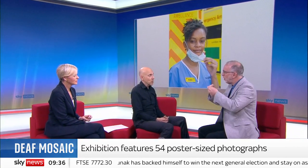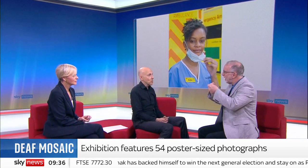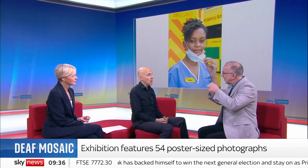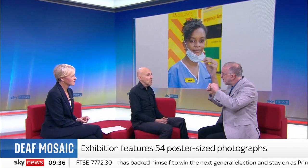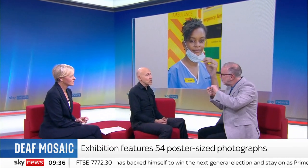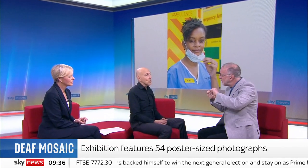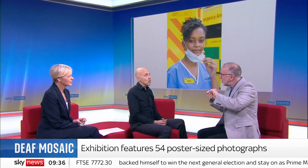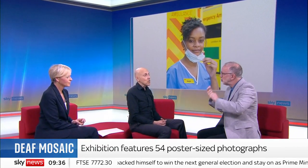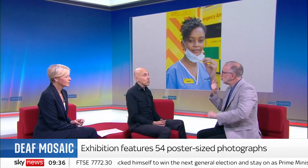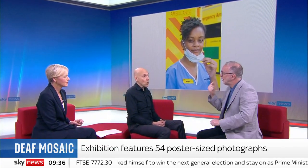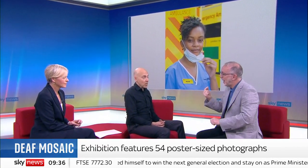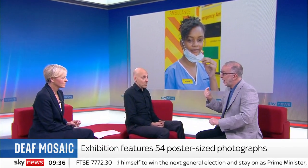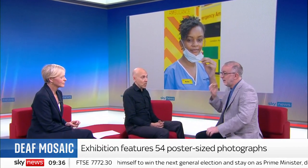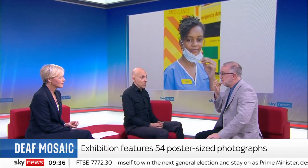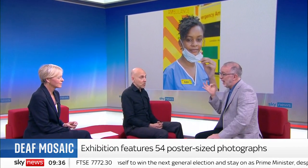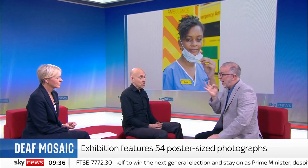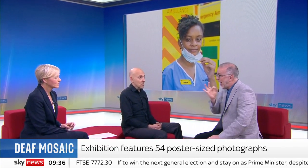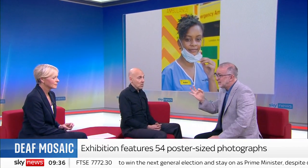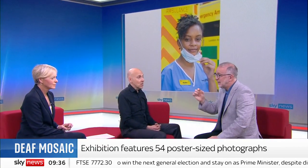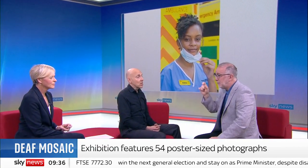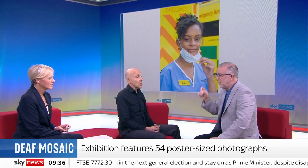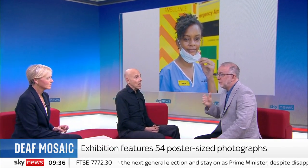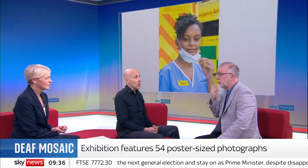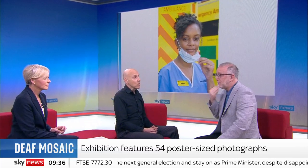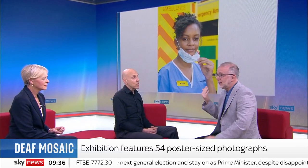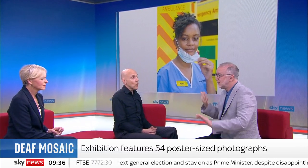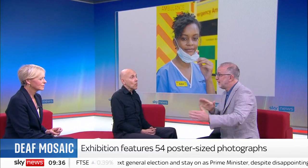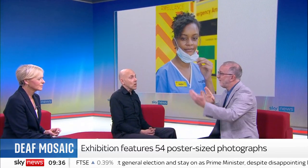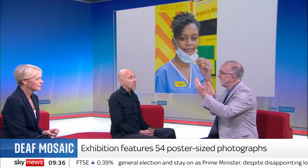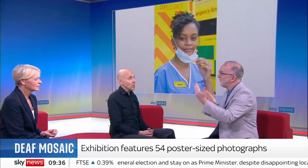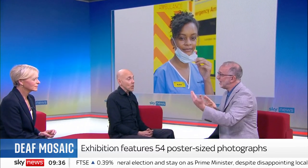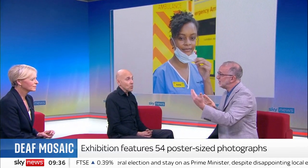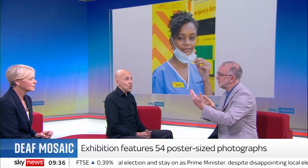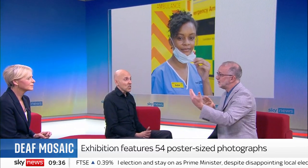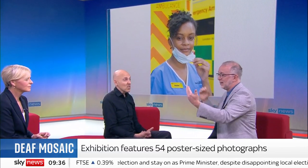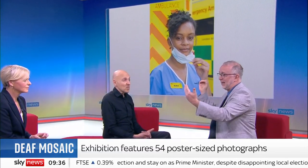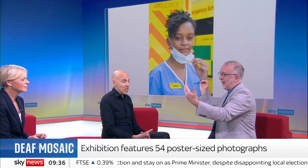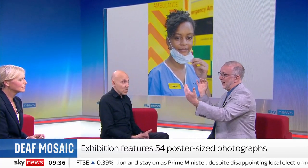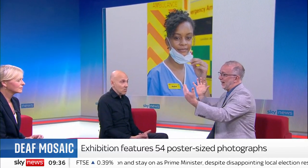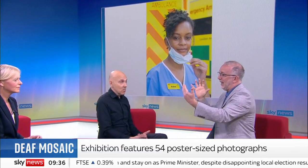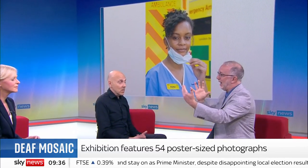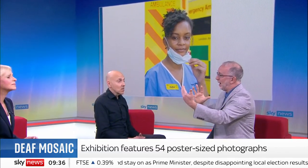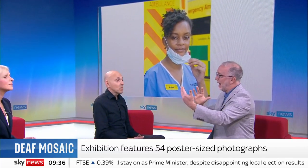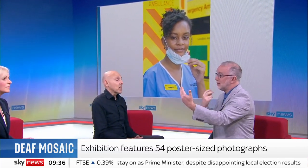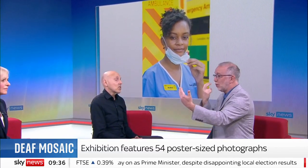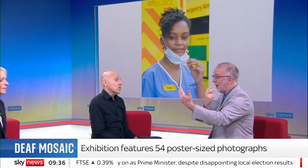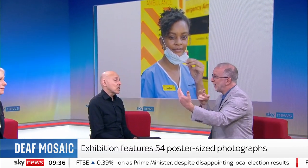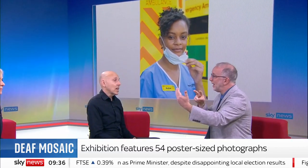So lots of small adaptations can help from asking people to face them, making sure there's clear